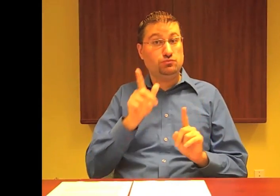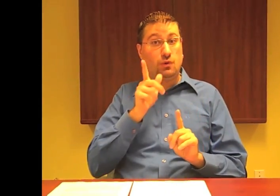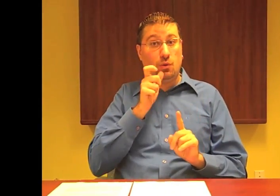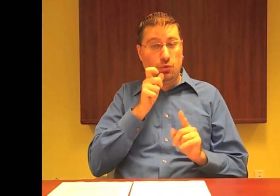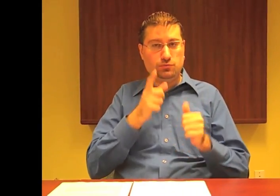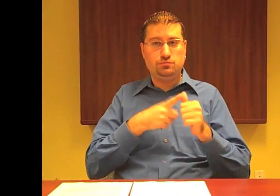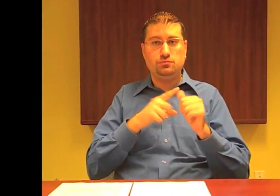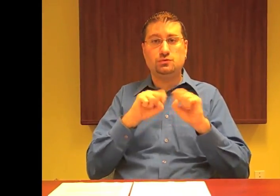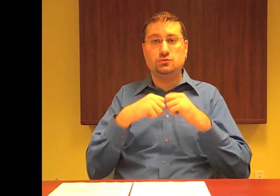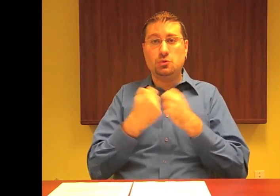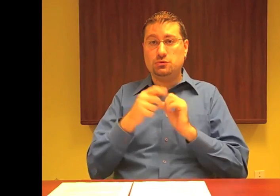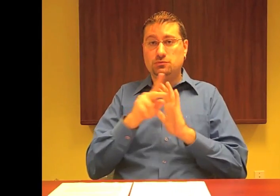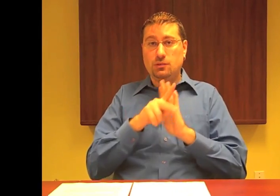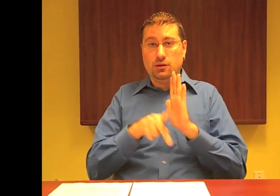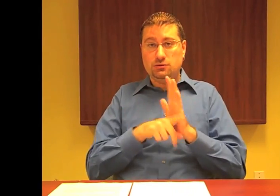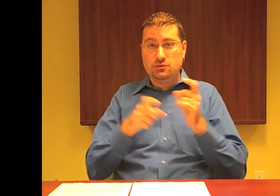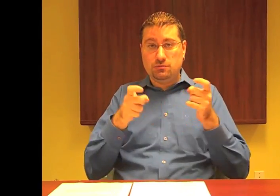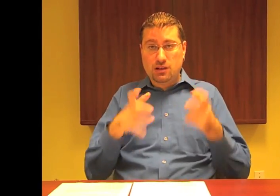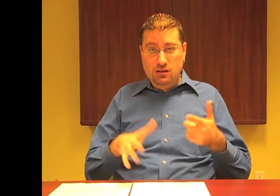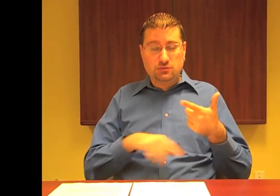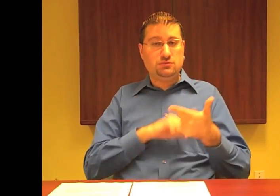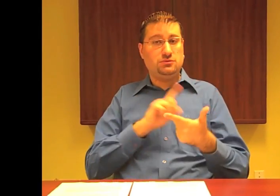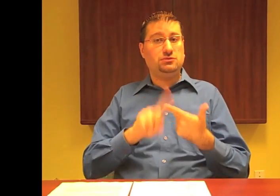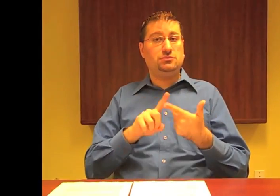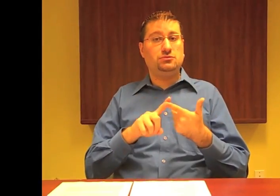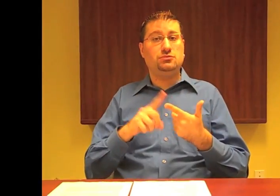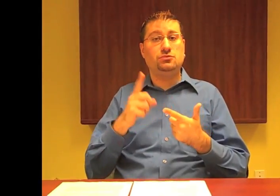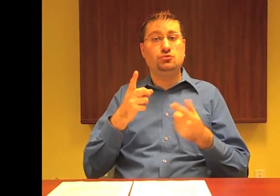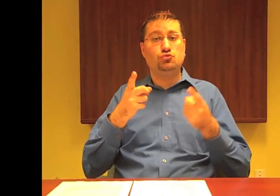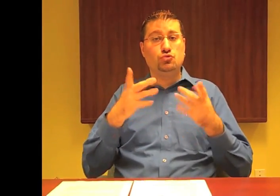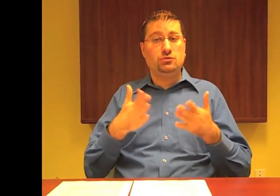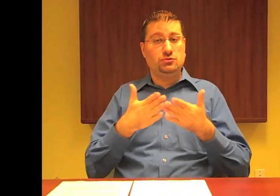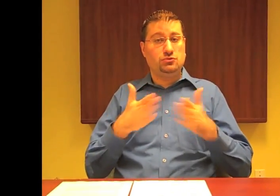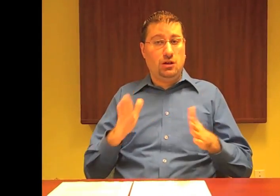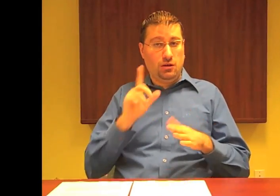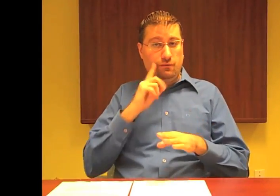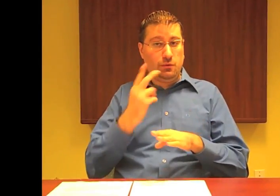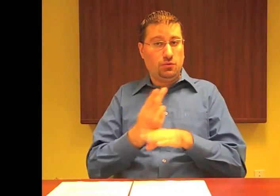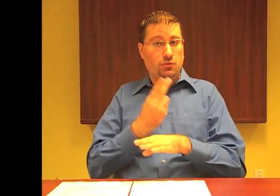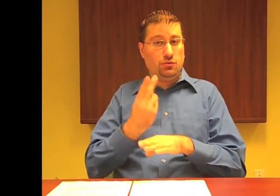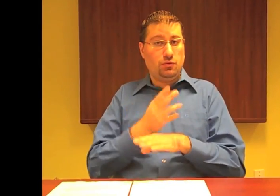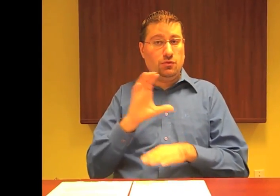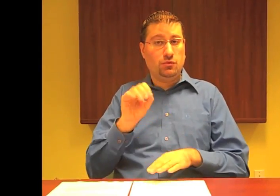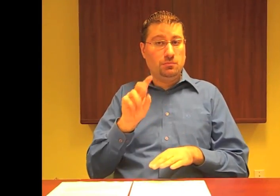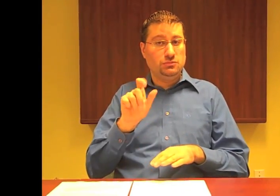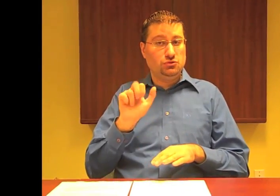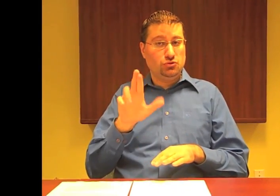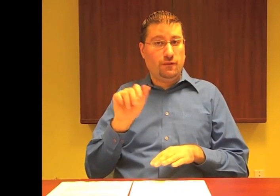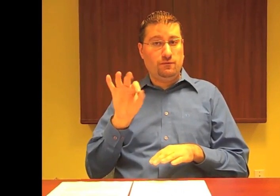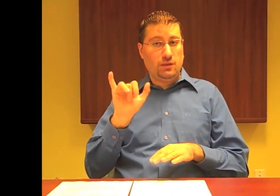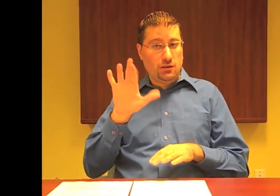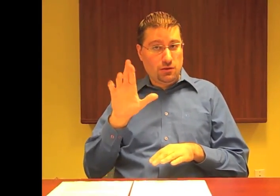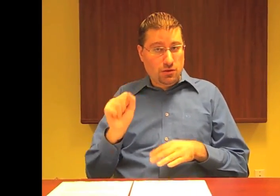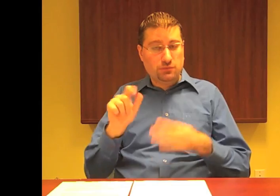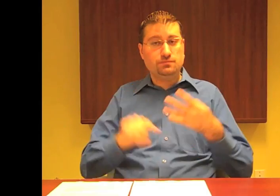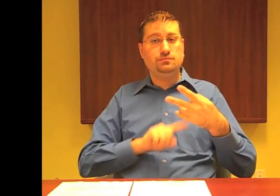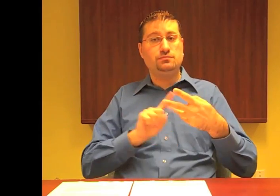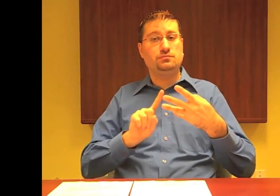including the Social Policy Manager, the Director General for Consumer Affairs, the Chief